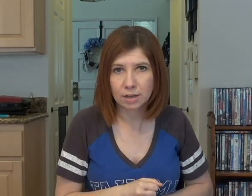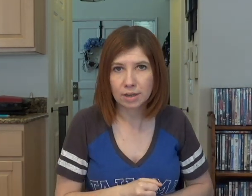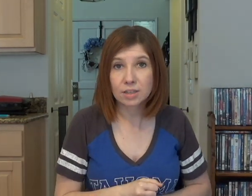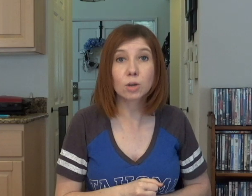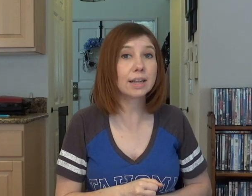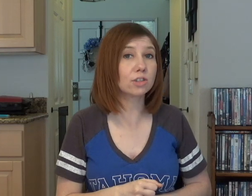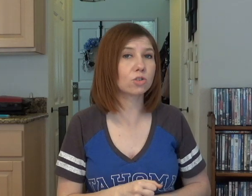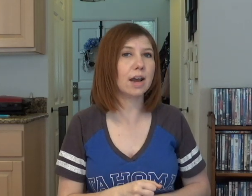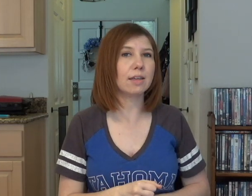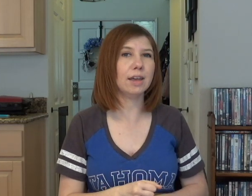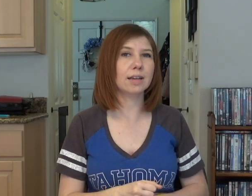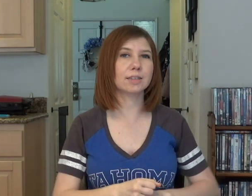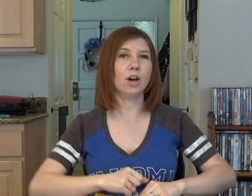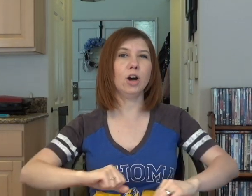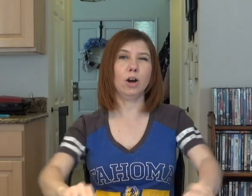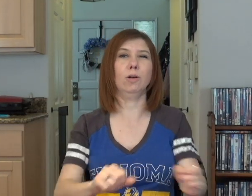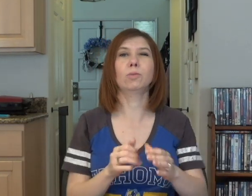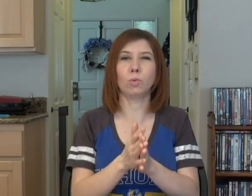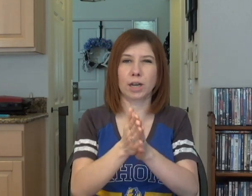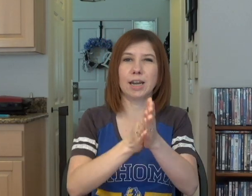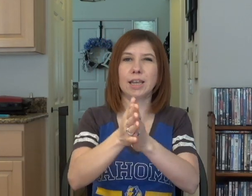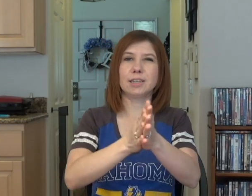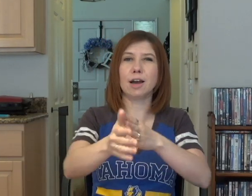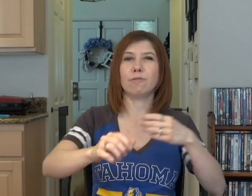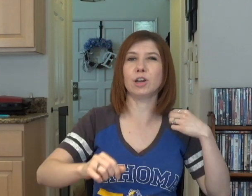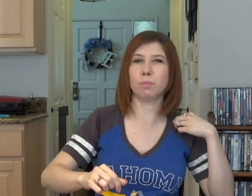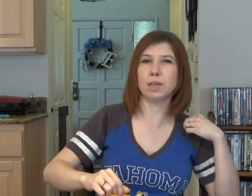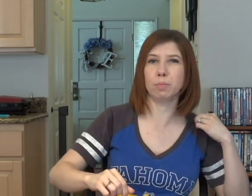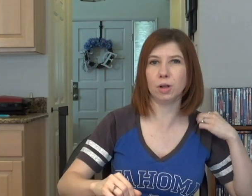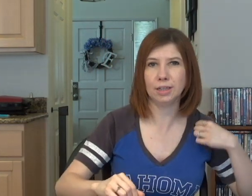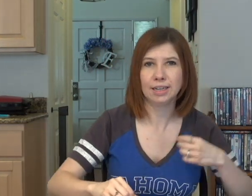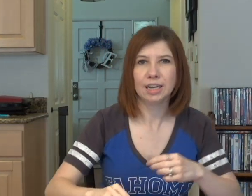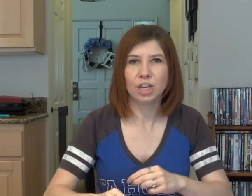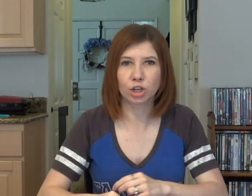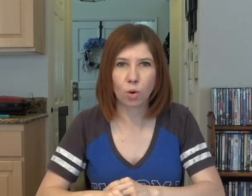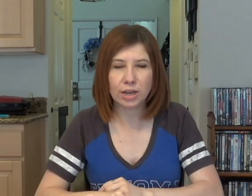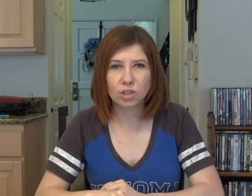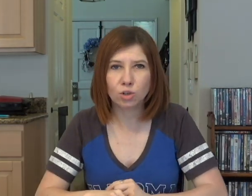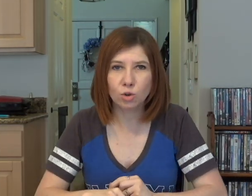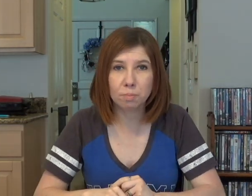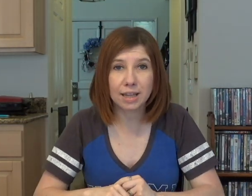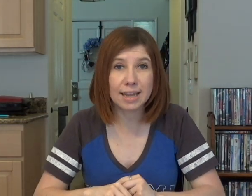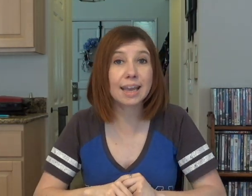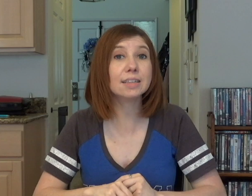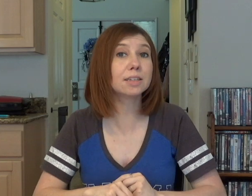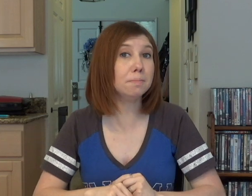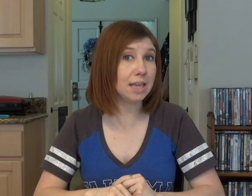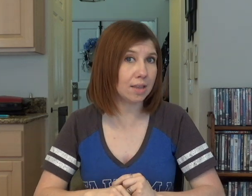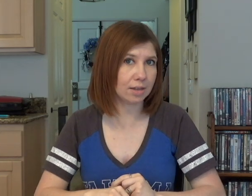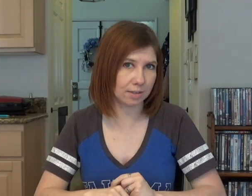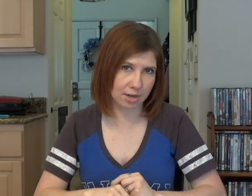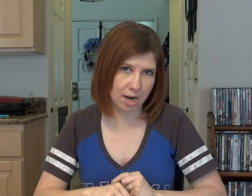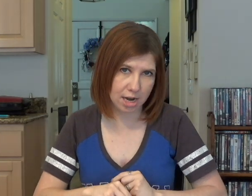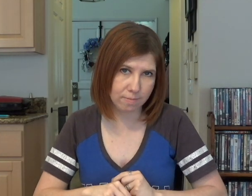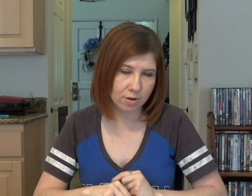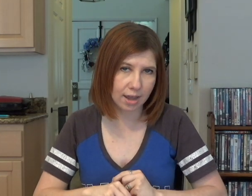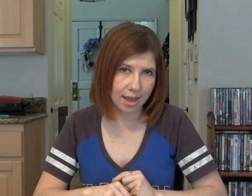So let's try this. Uh-oh. We're going to get tough here, people. You're going to play against me this time, okay?